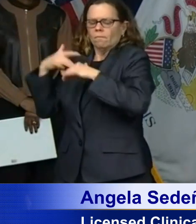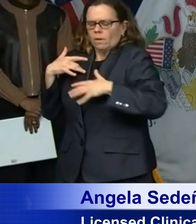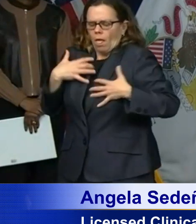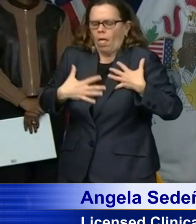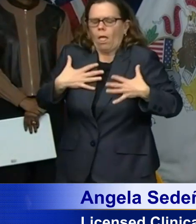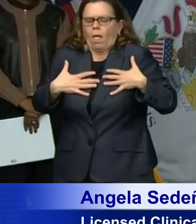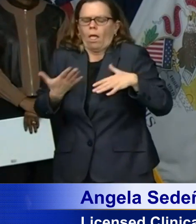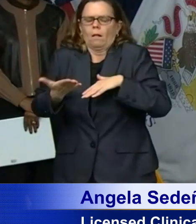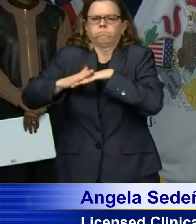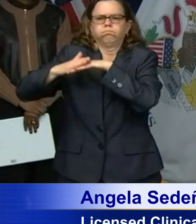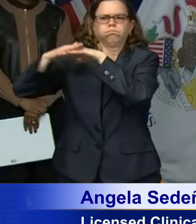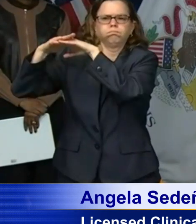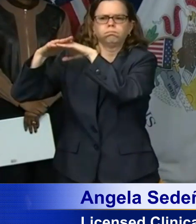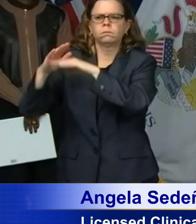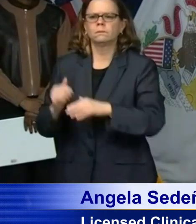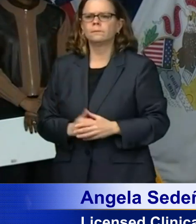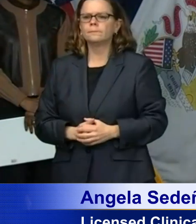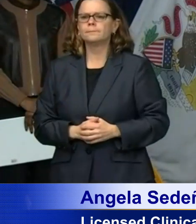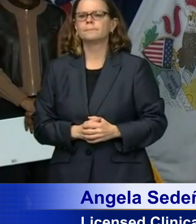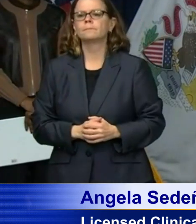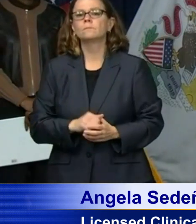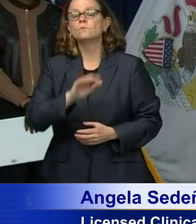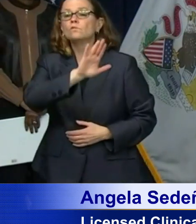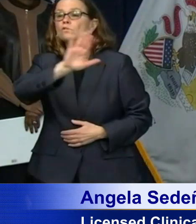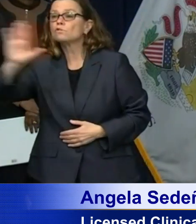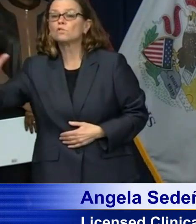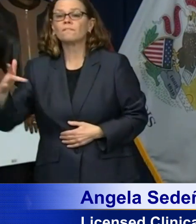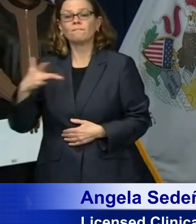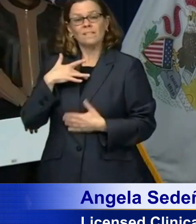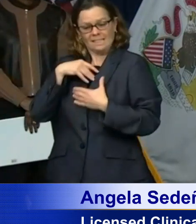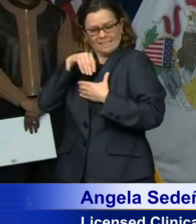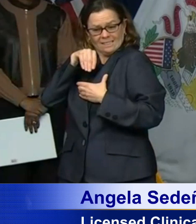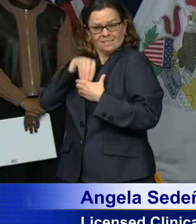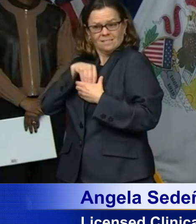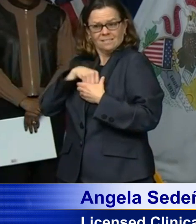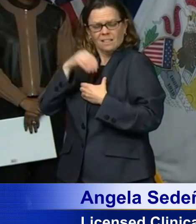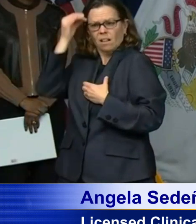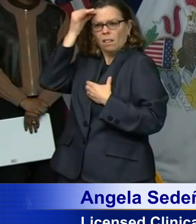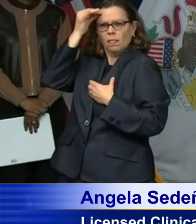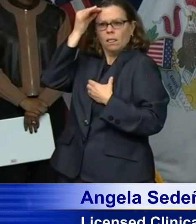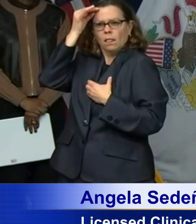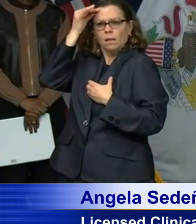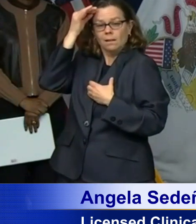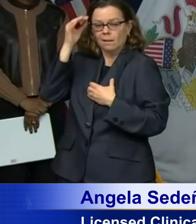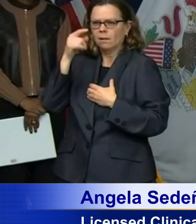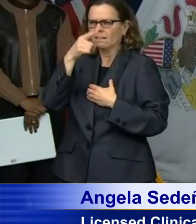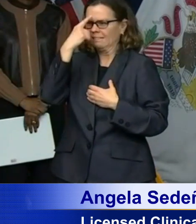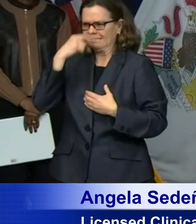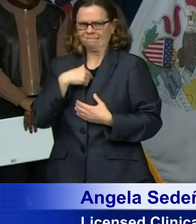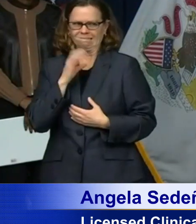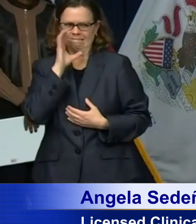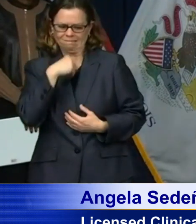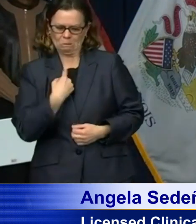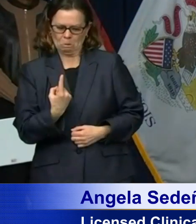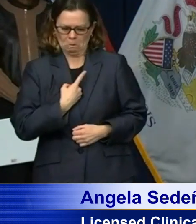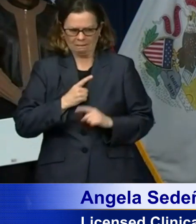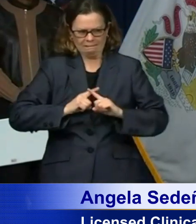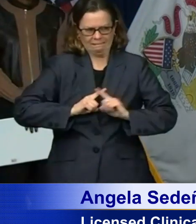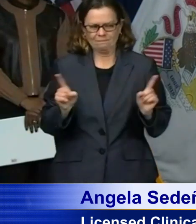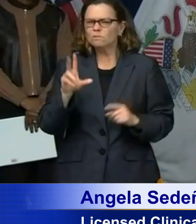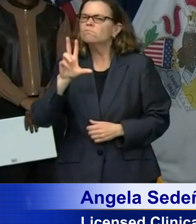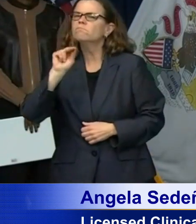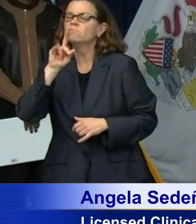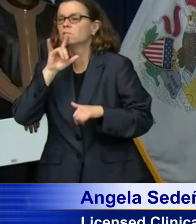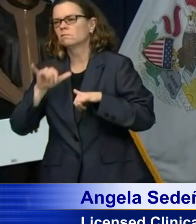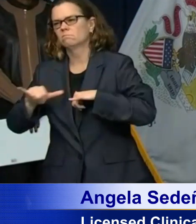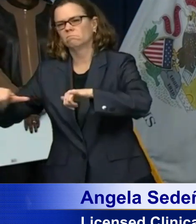understandable in these traumatic circumstances but you are not alone we are experiencing this event